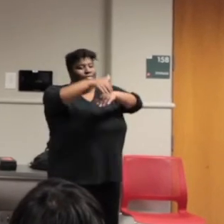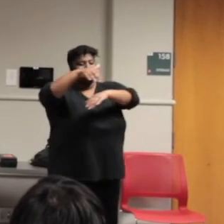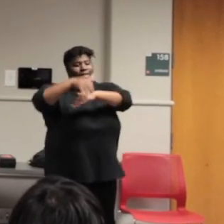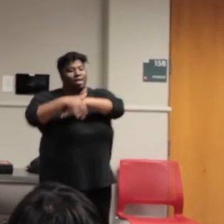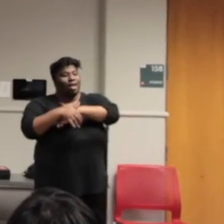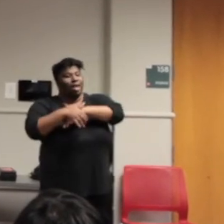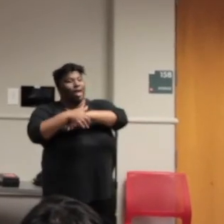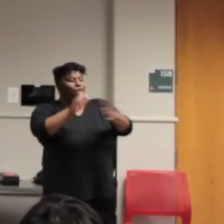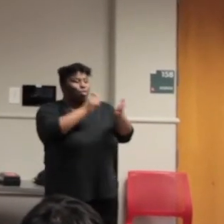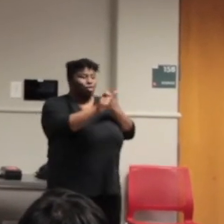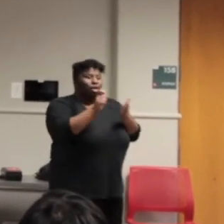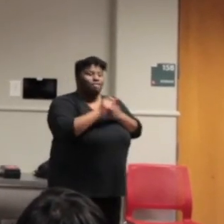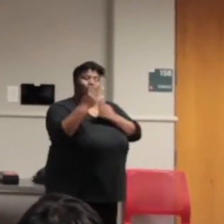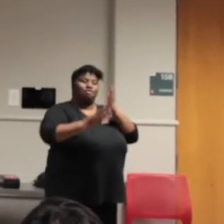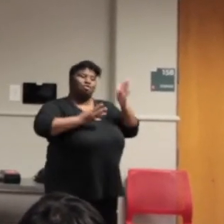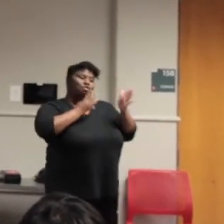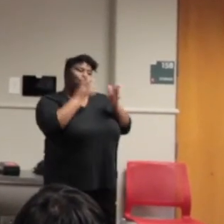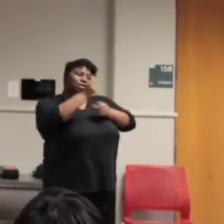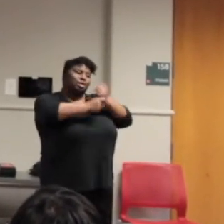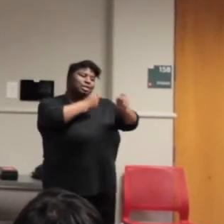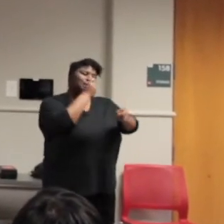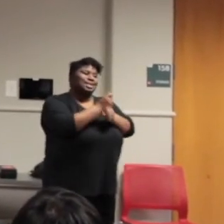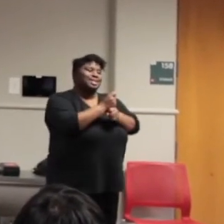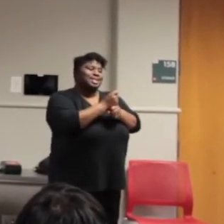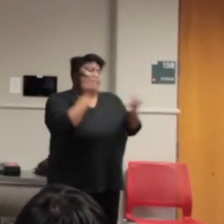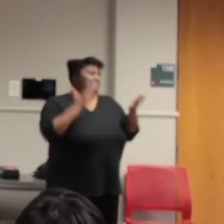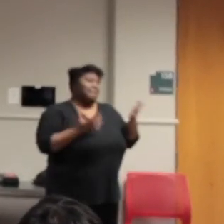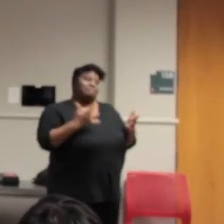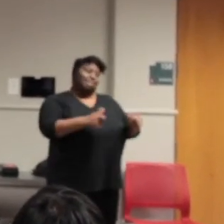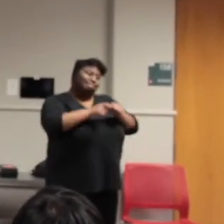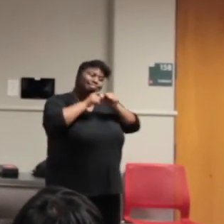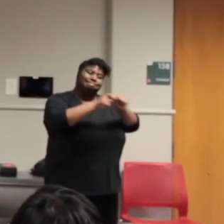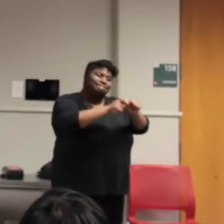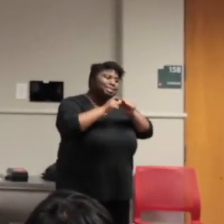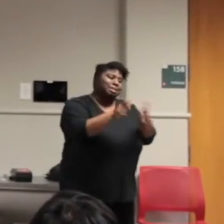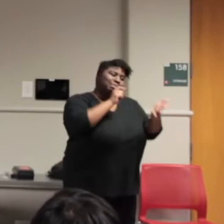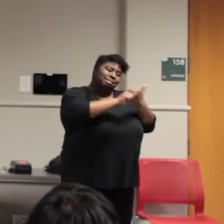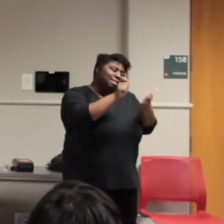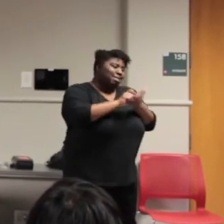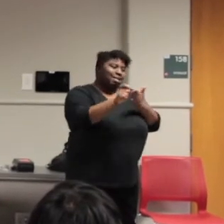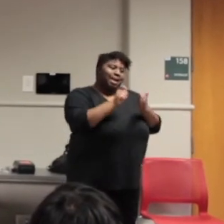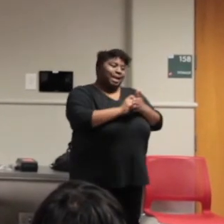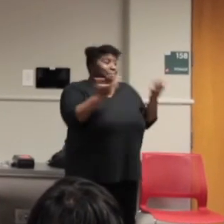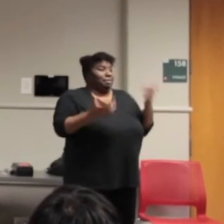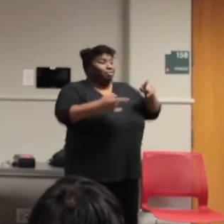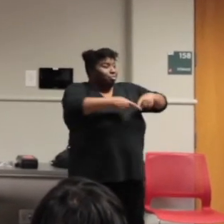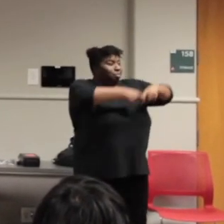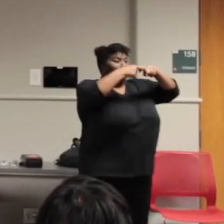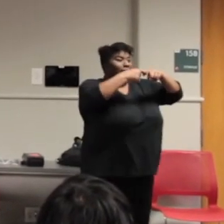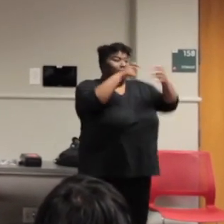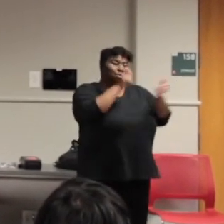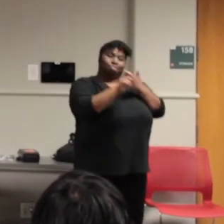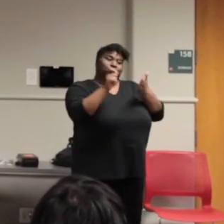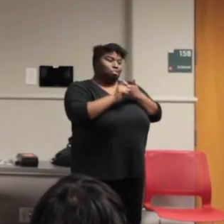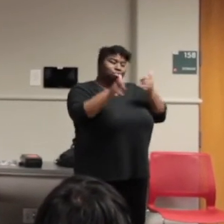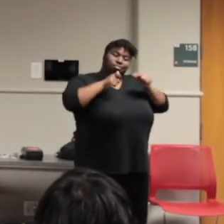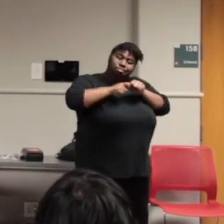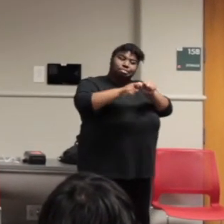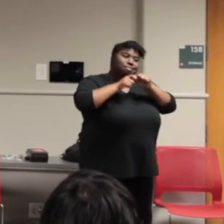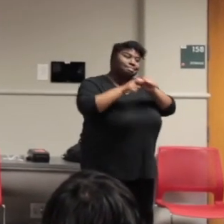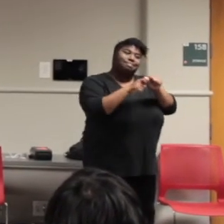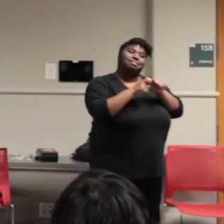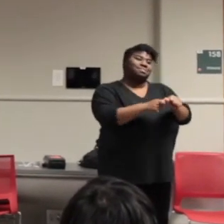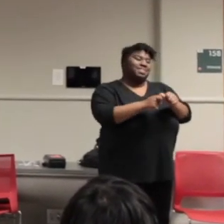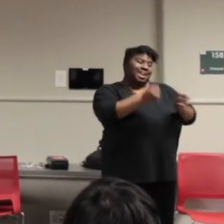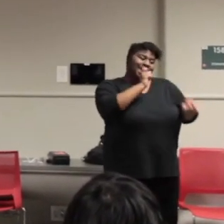years. Then write for four years. Then you might want to write for four years. And if you need to take a break, write for four years. I control tears because I